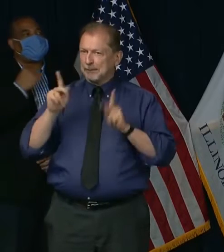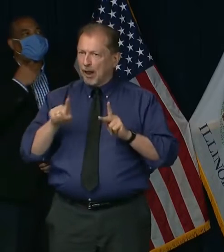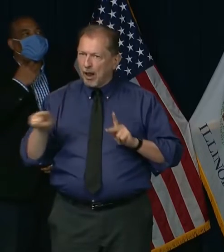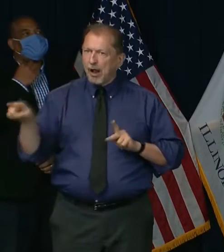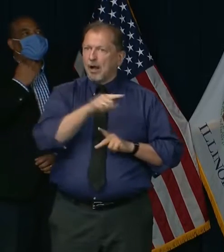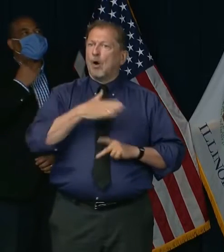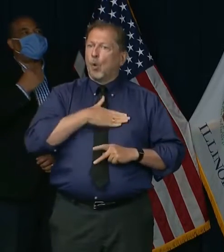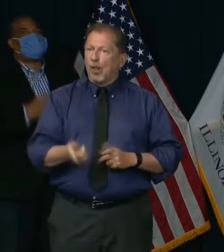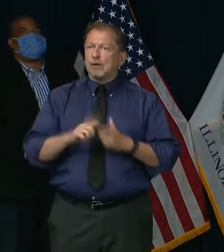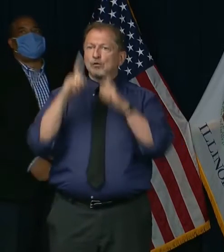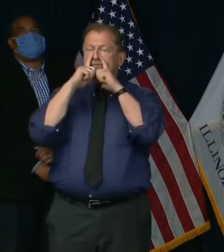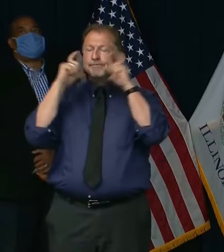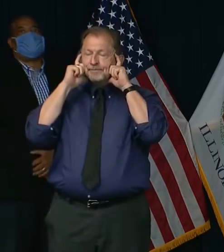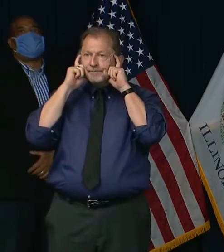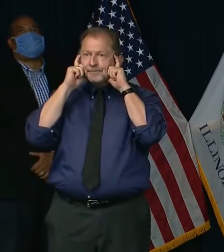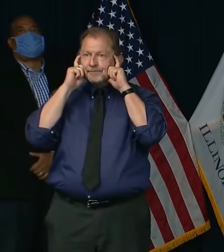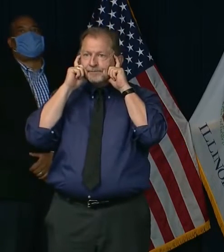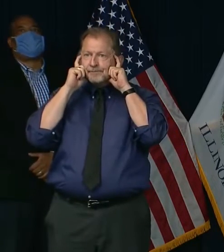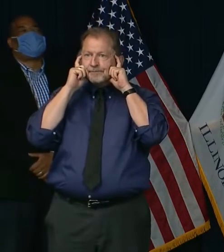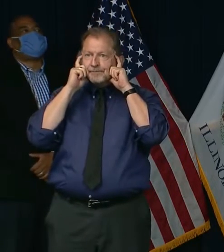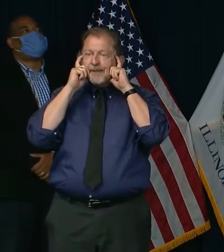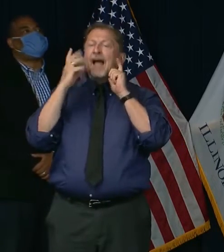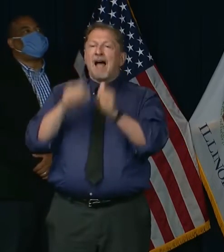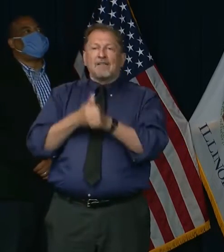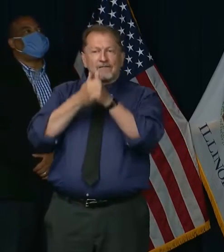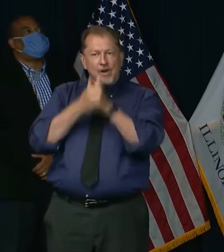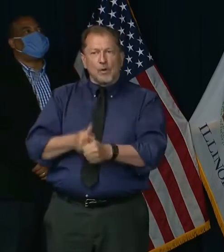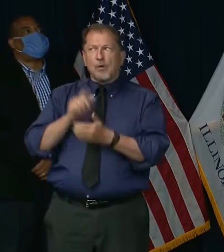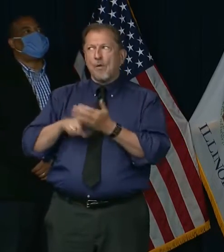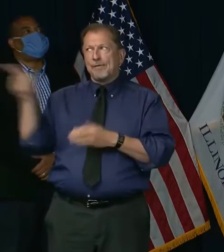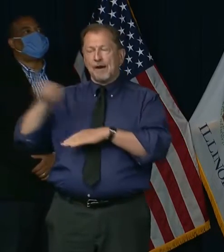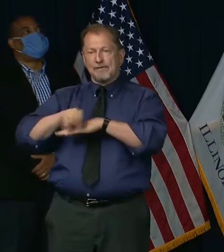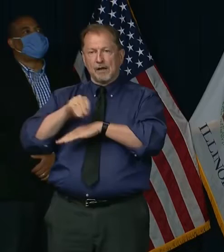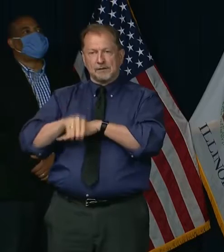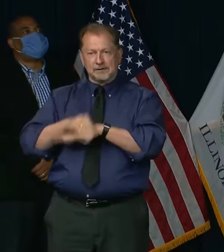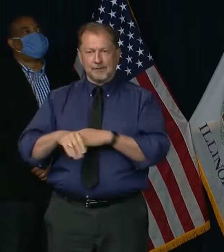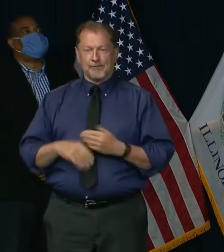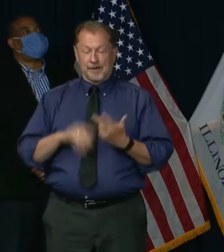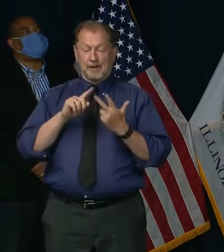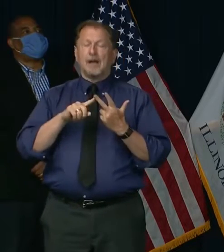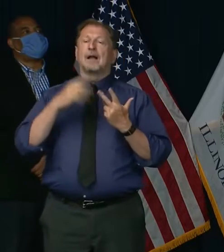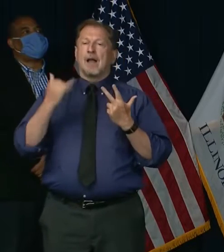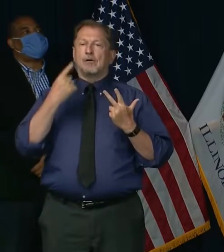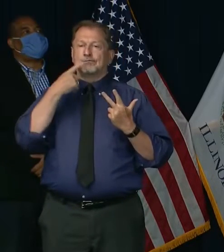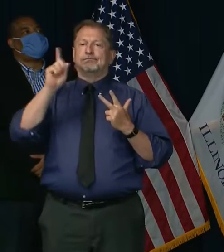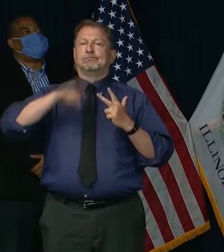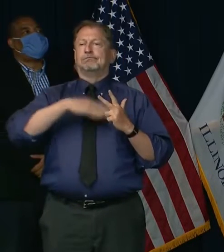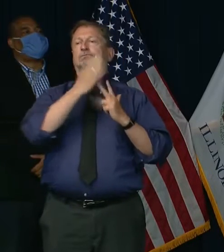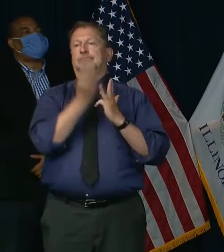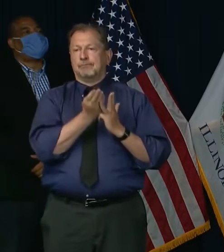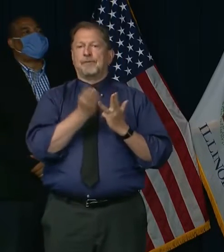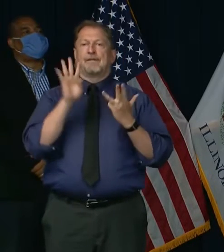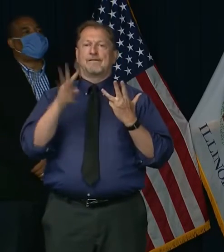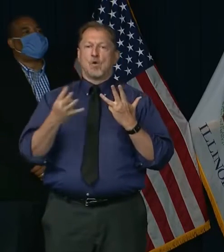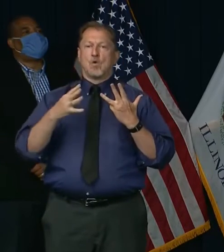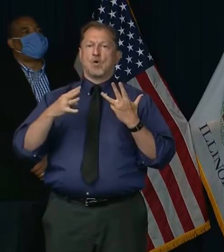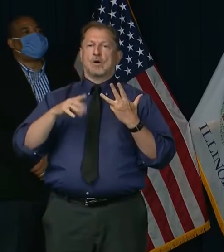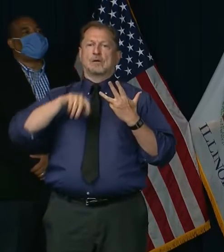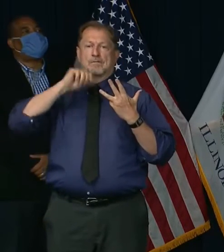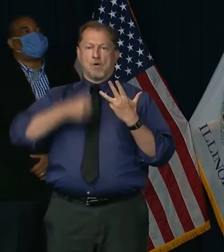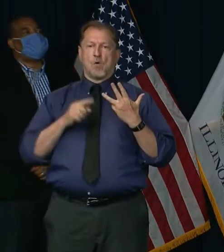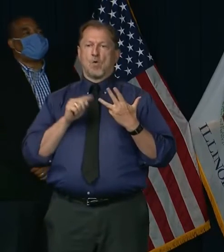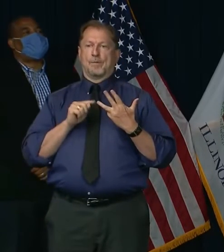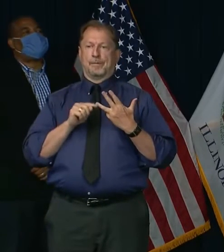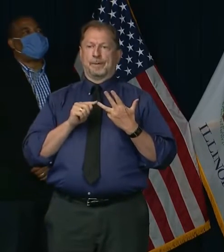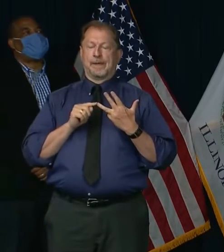from doctors and scientists. I feel a solemn obligation to emphasize that we expect the journey ahead